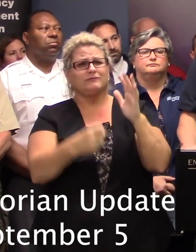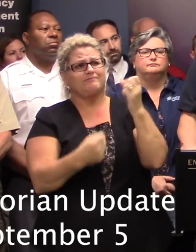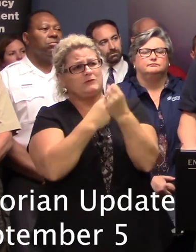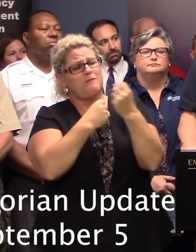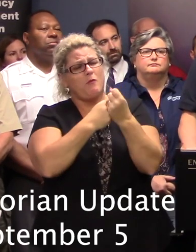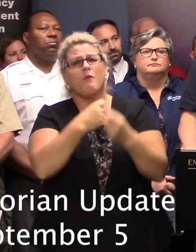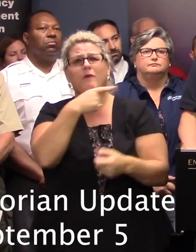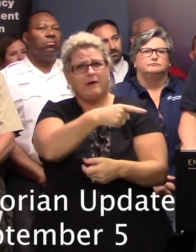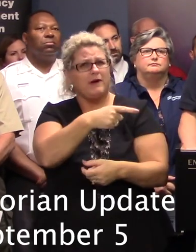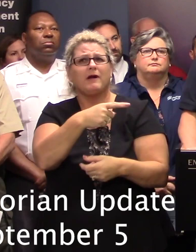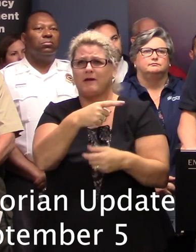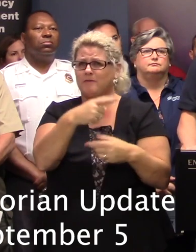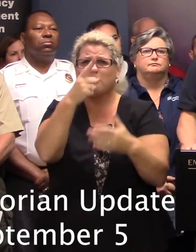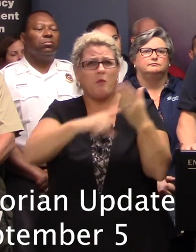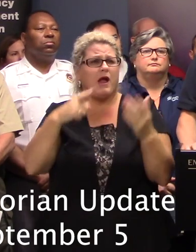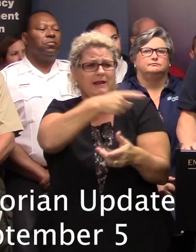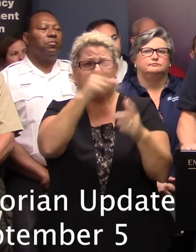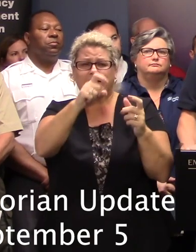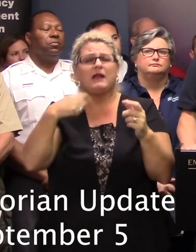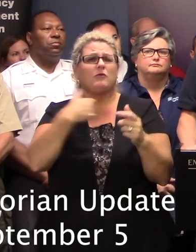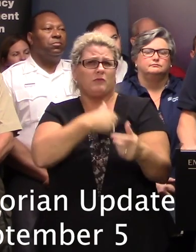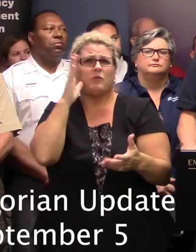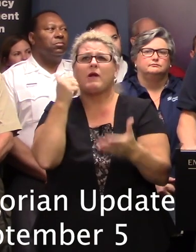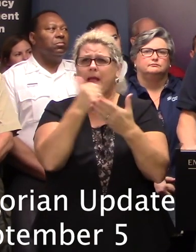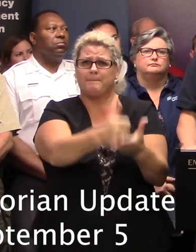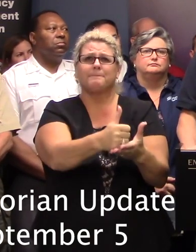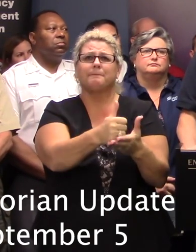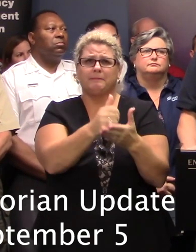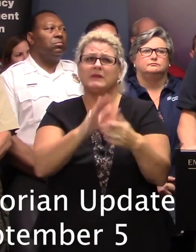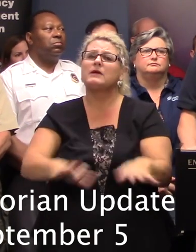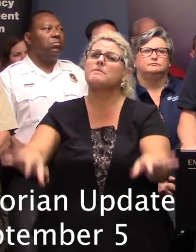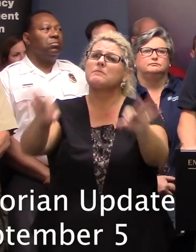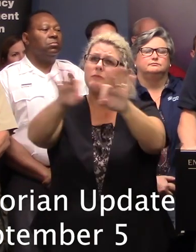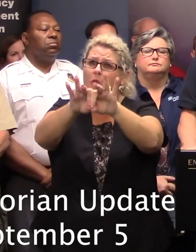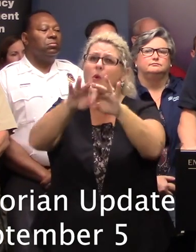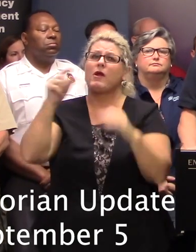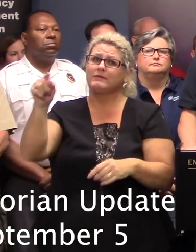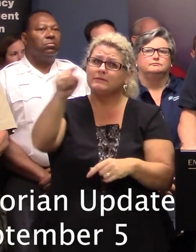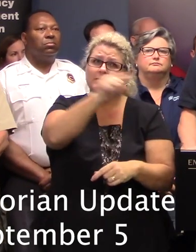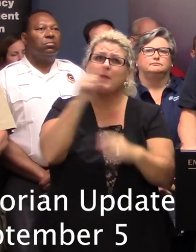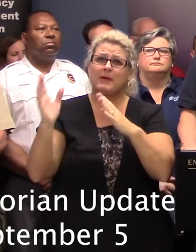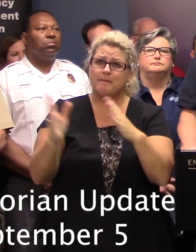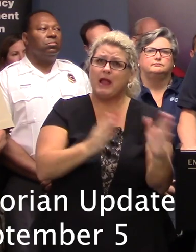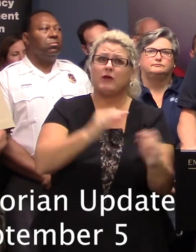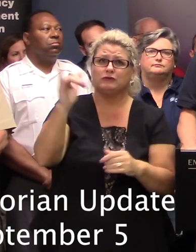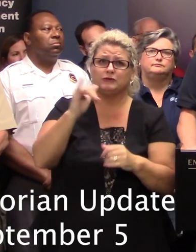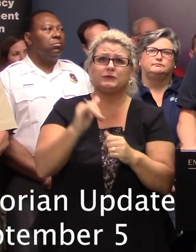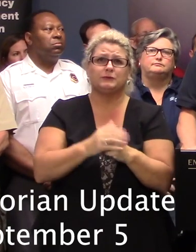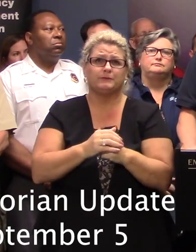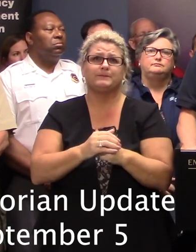he may need that exceeds the state's capability. It is imperative that individuals are also prepared. As Dorian continues to move